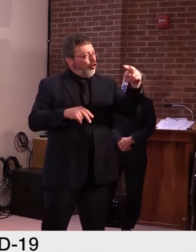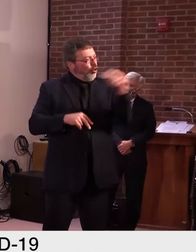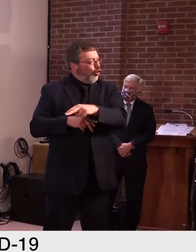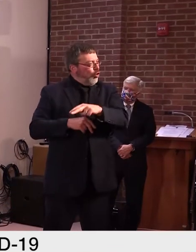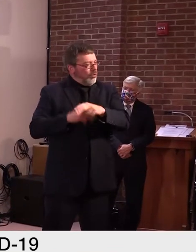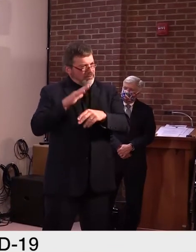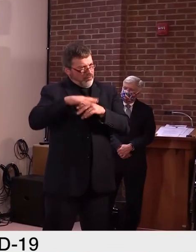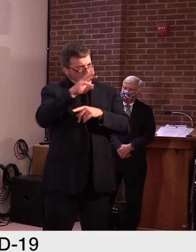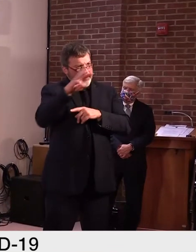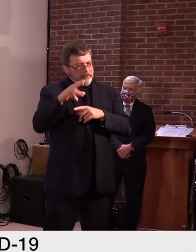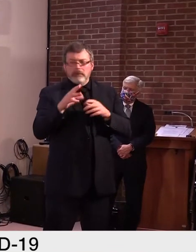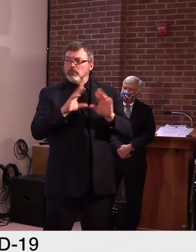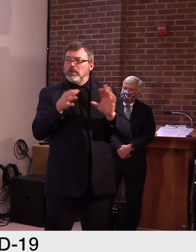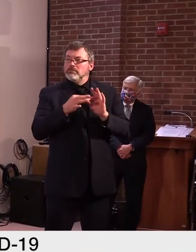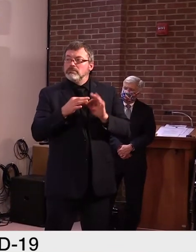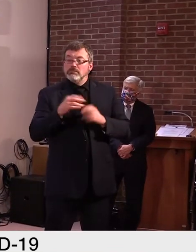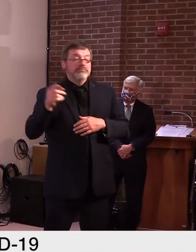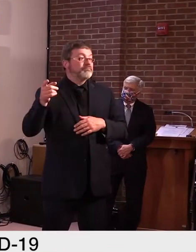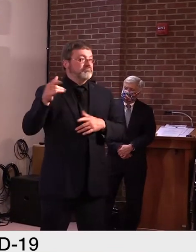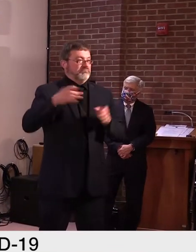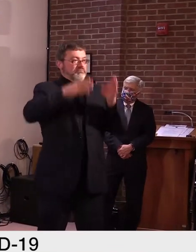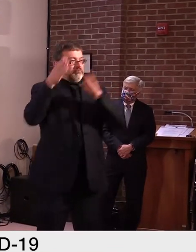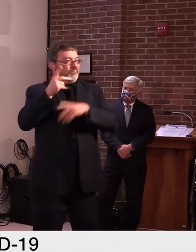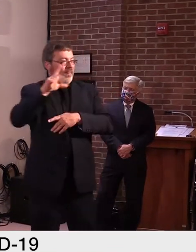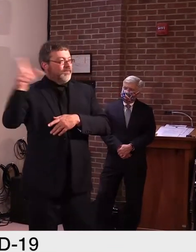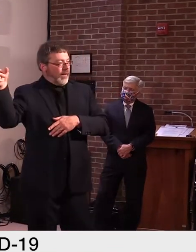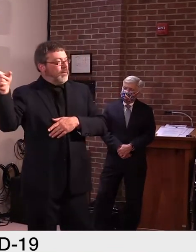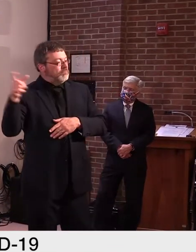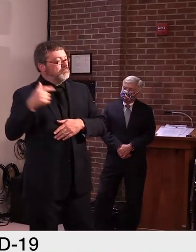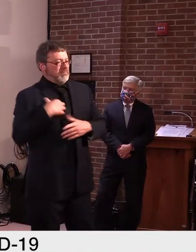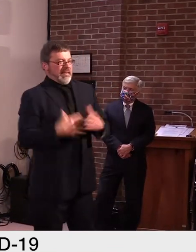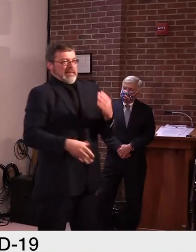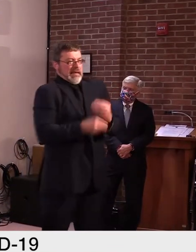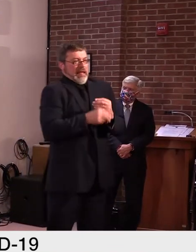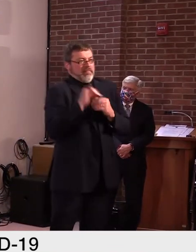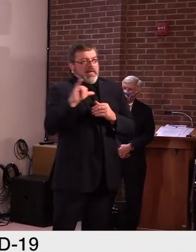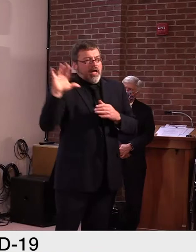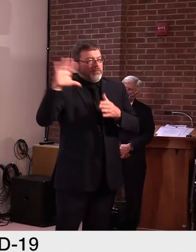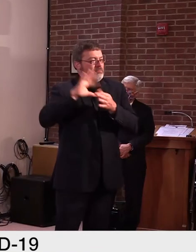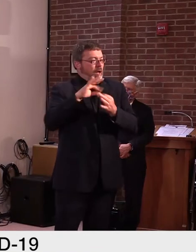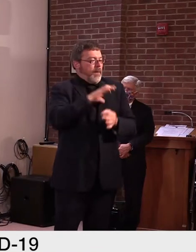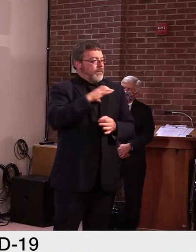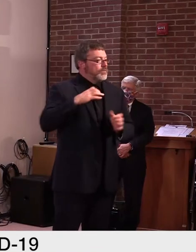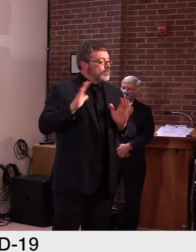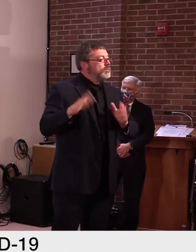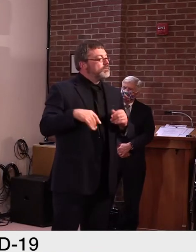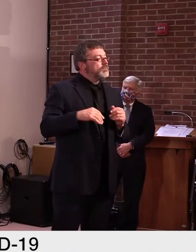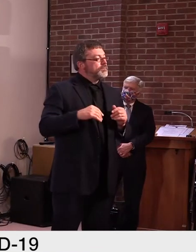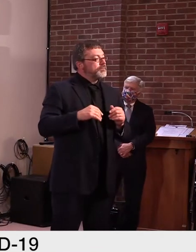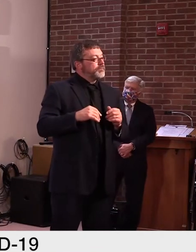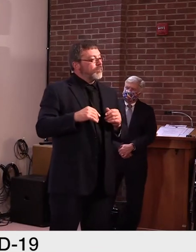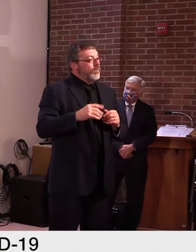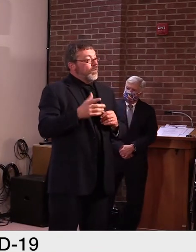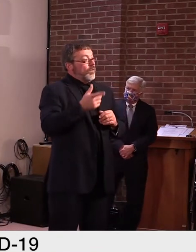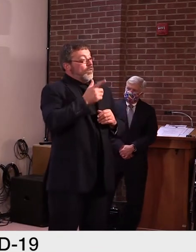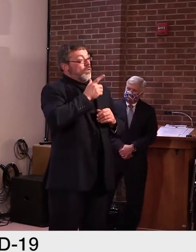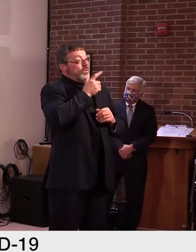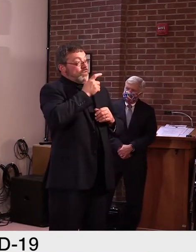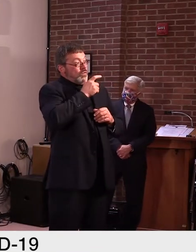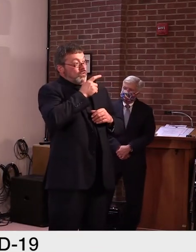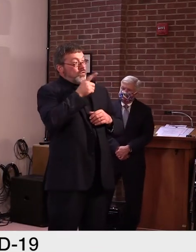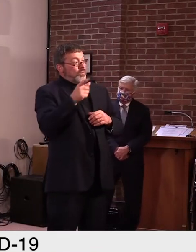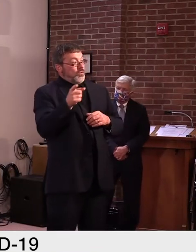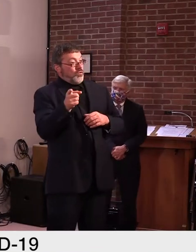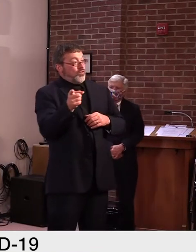I will just add to that, that those who chose to attend the pop-up, which does not mean